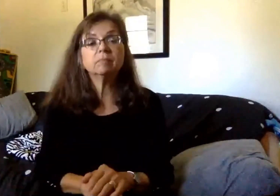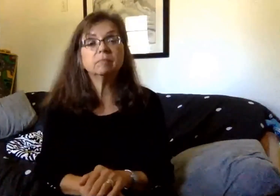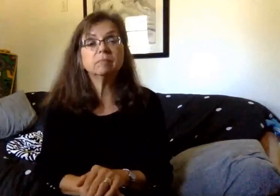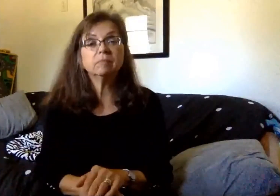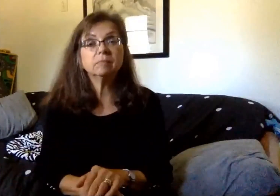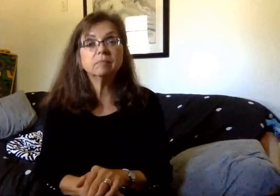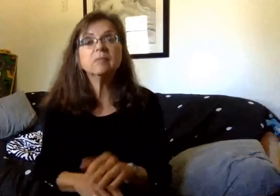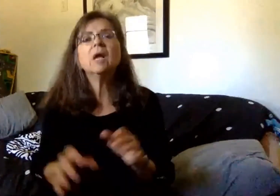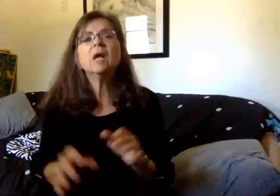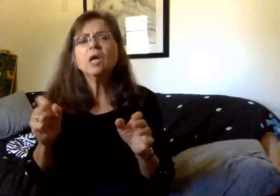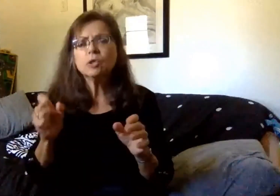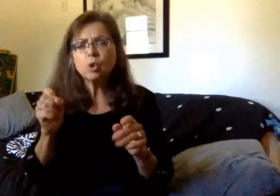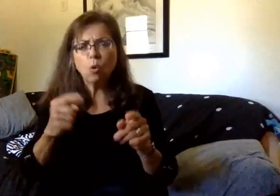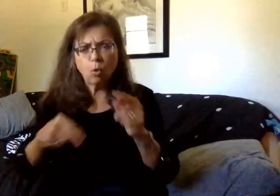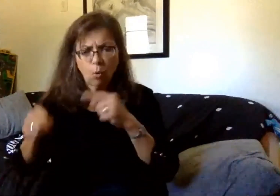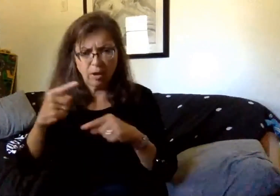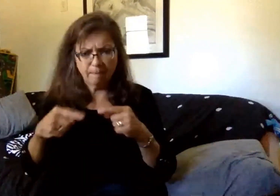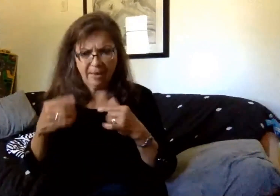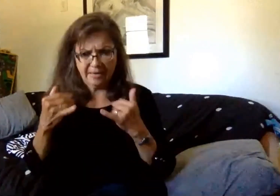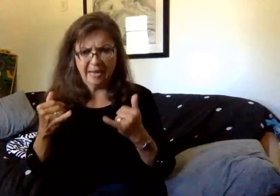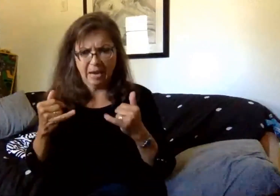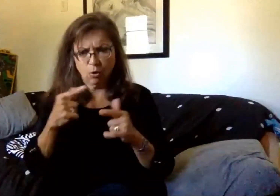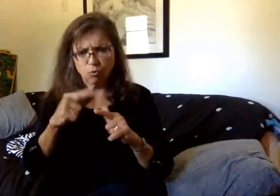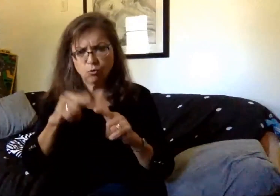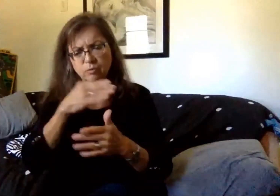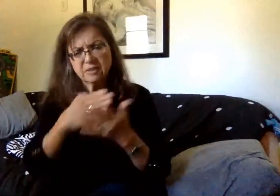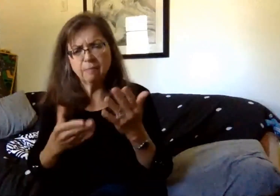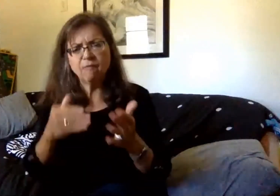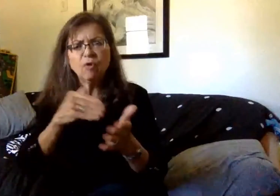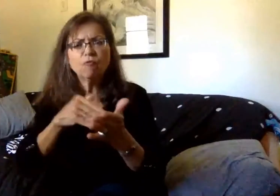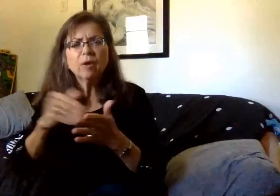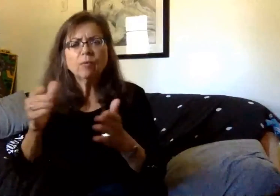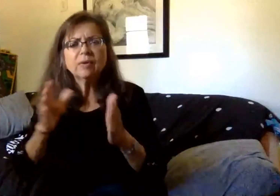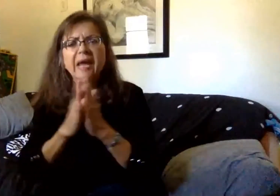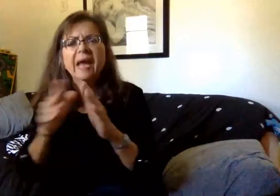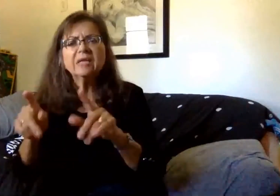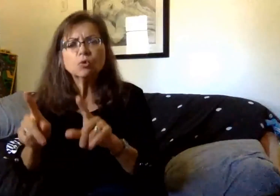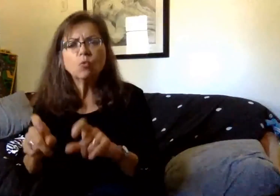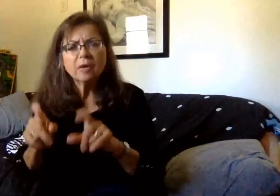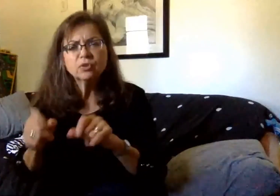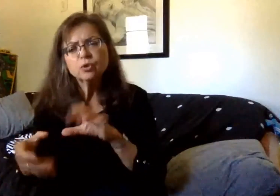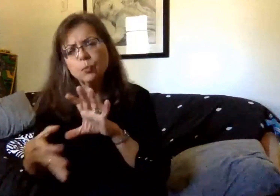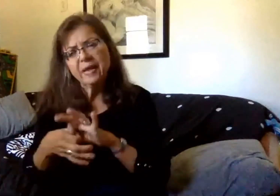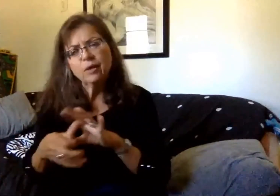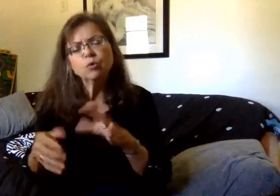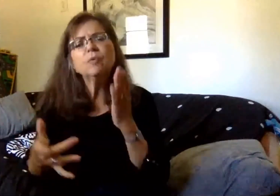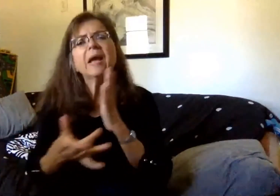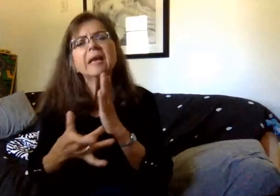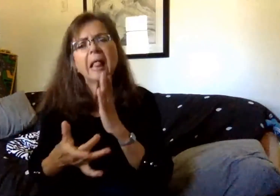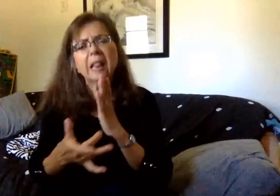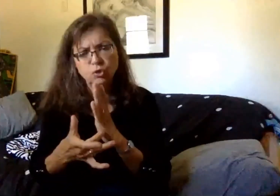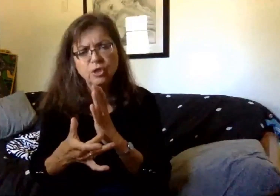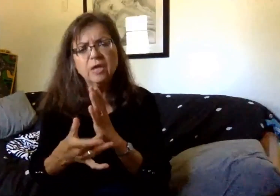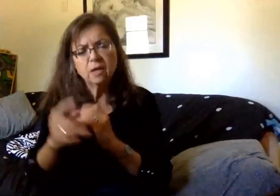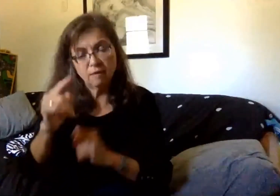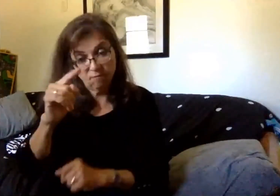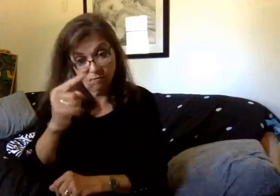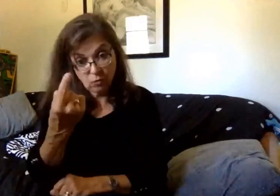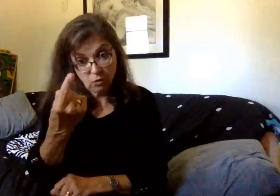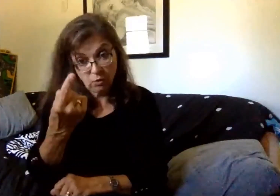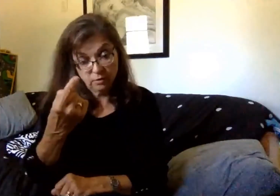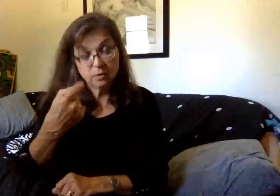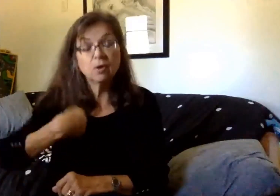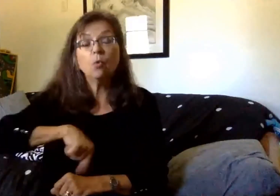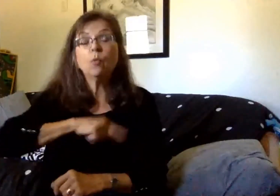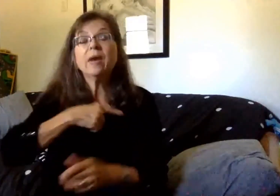So going back now to some of the frequently asked questions revolving around technology. First, we have a